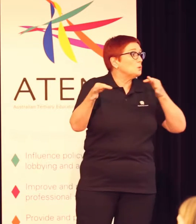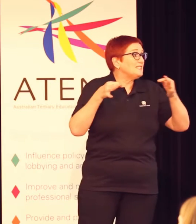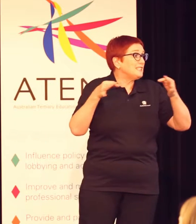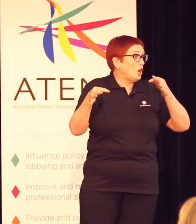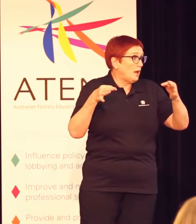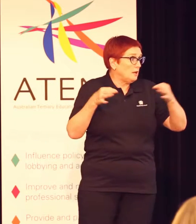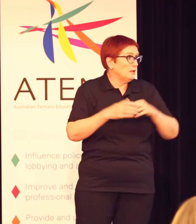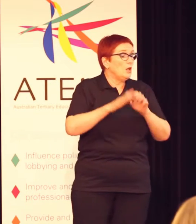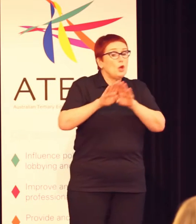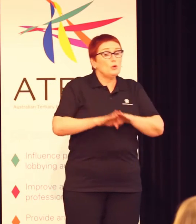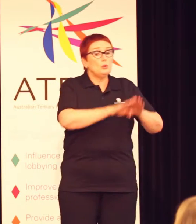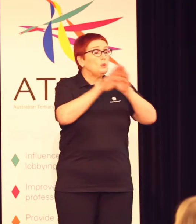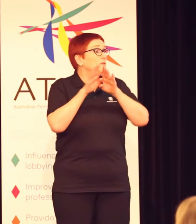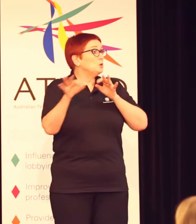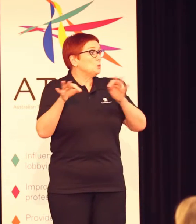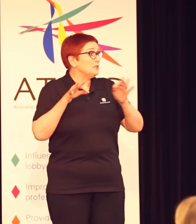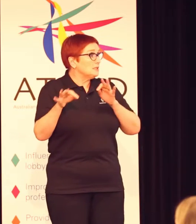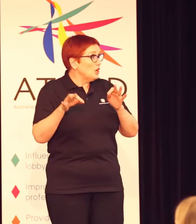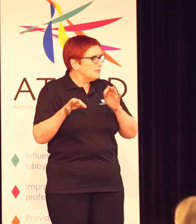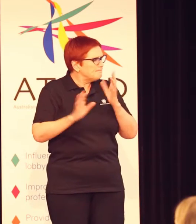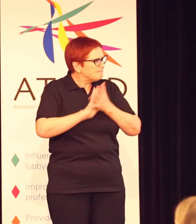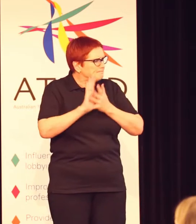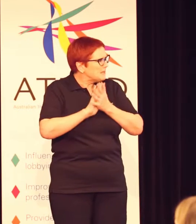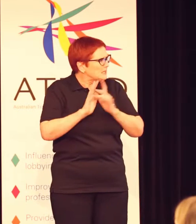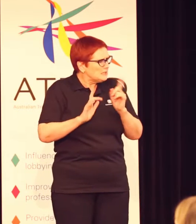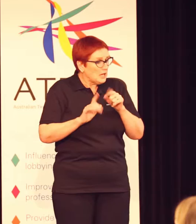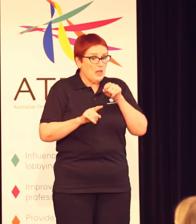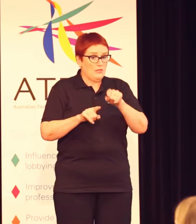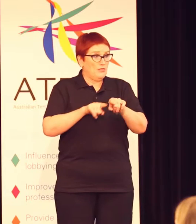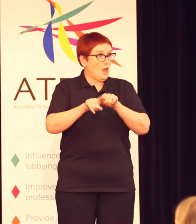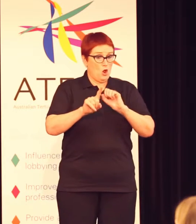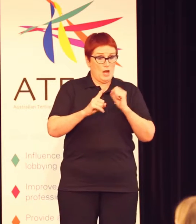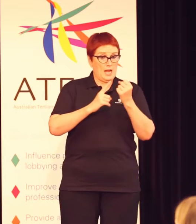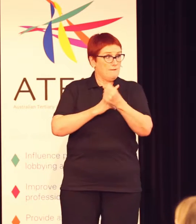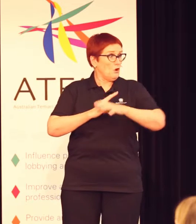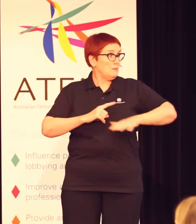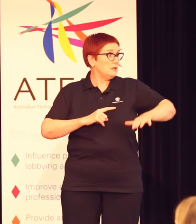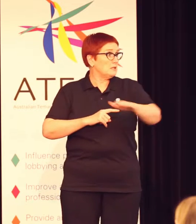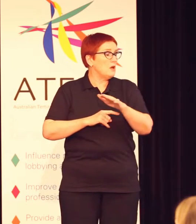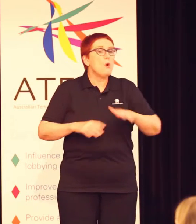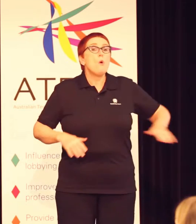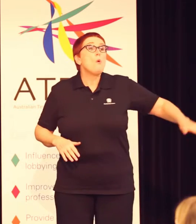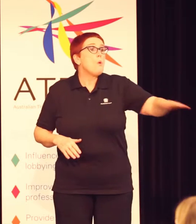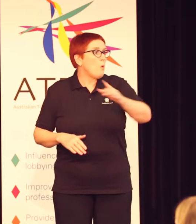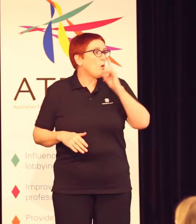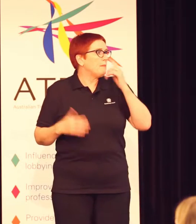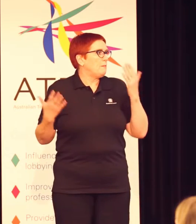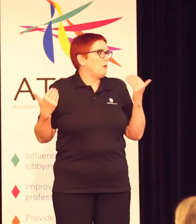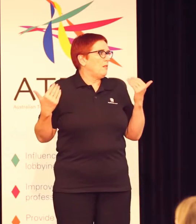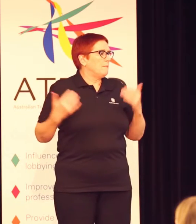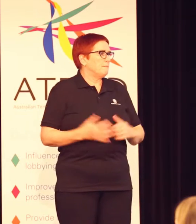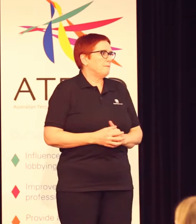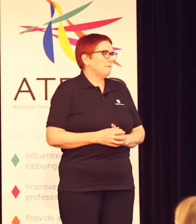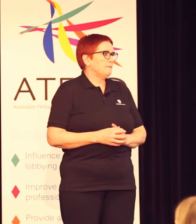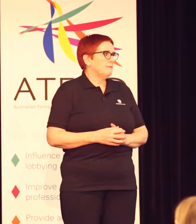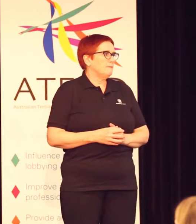Universal design is about making a learning environment in which everyone is welcome. And so